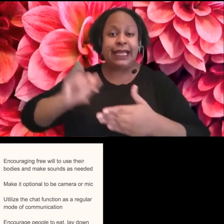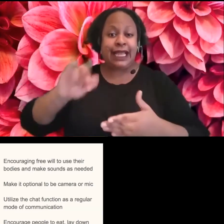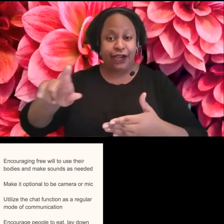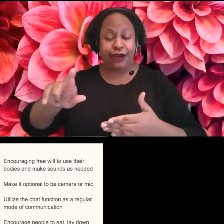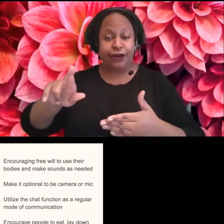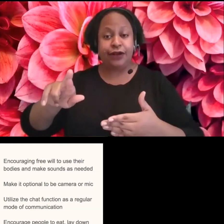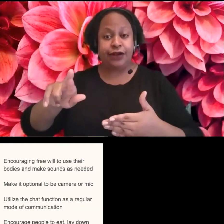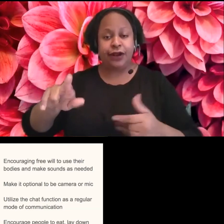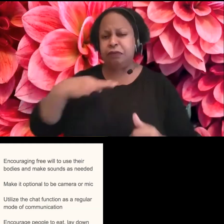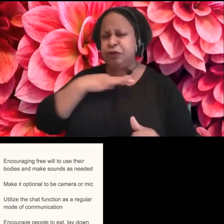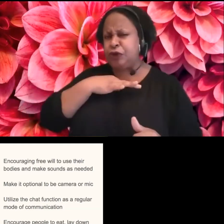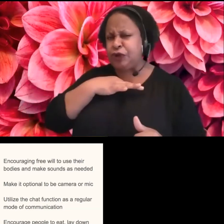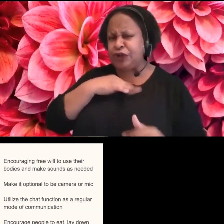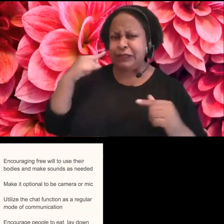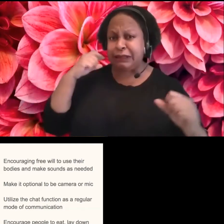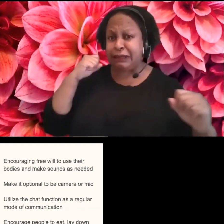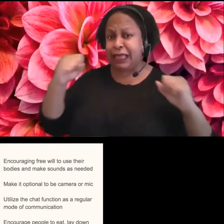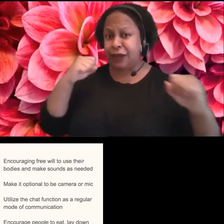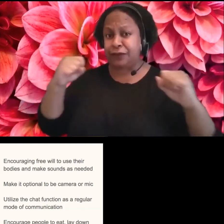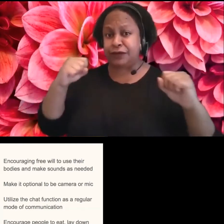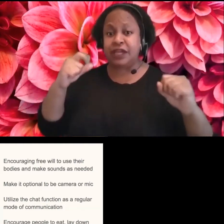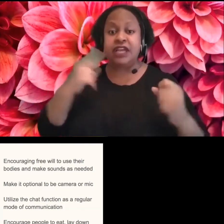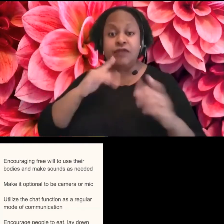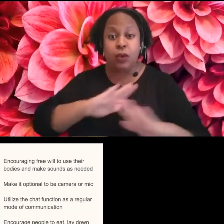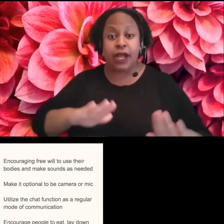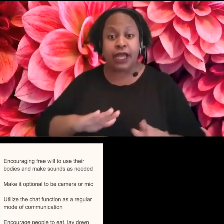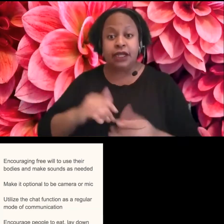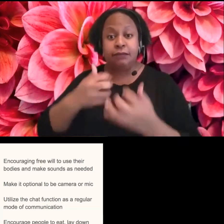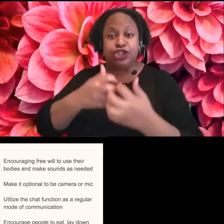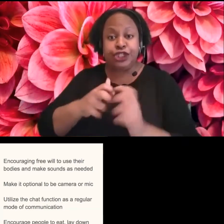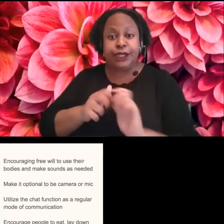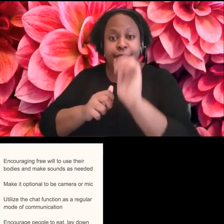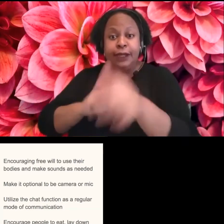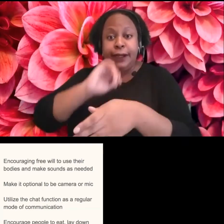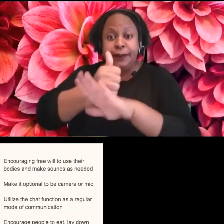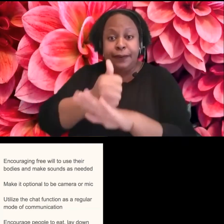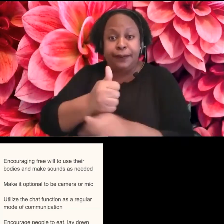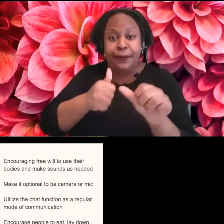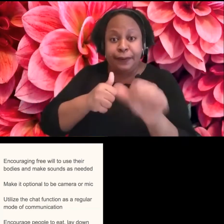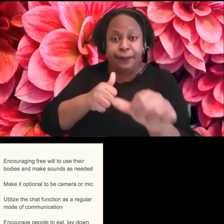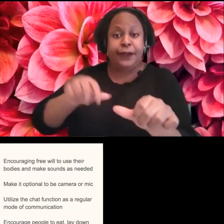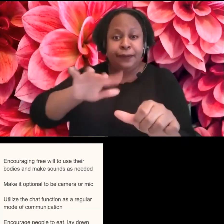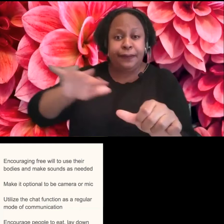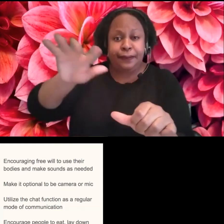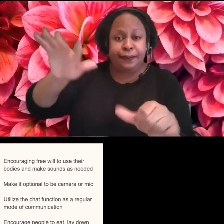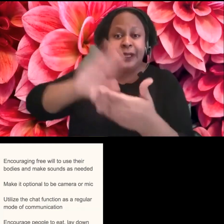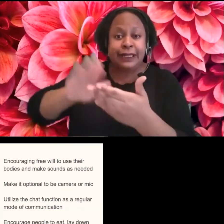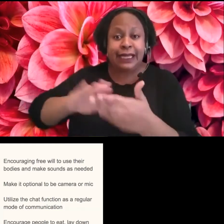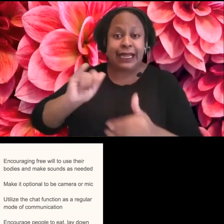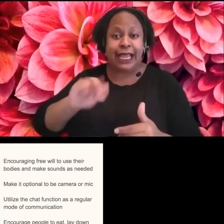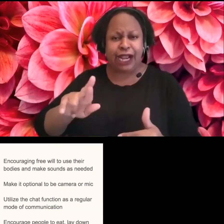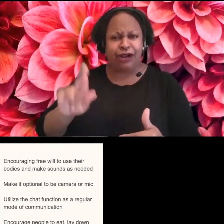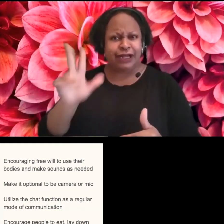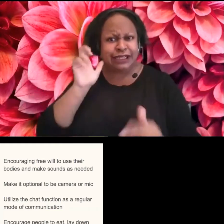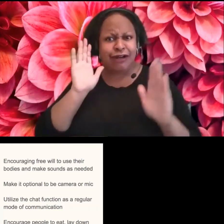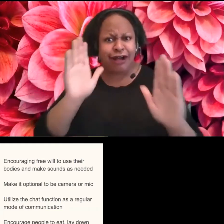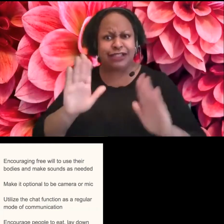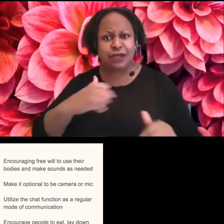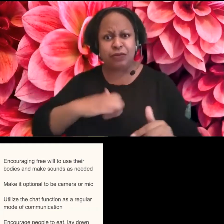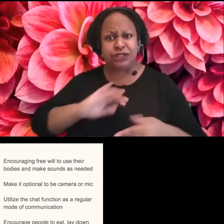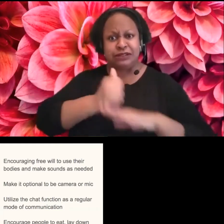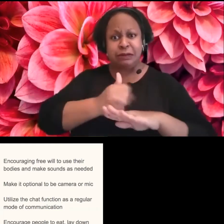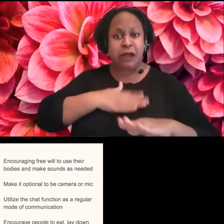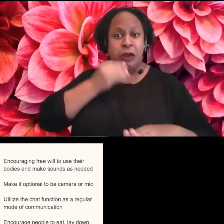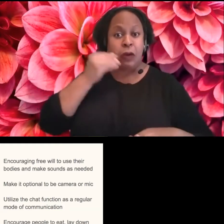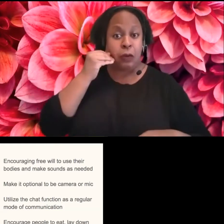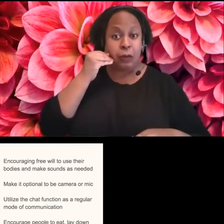thing about it because if it's quiet, oh, that sounds awesome. I mean, I almost would want that for my actual home, especially